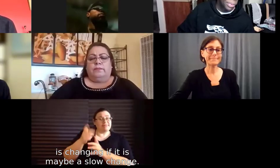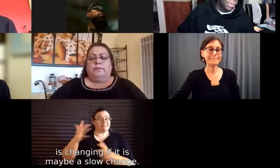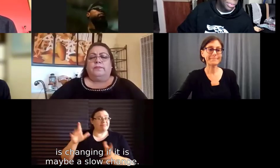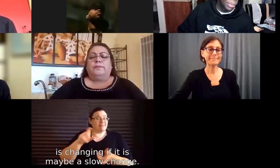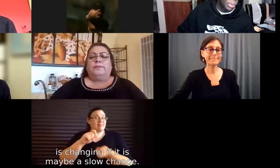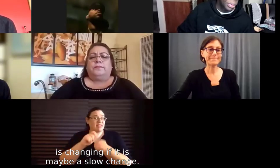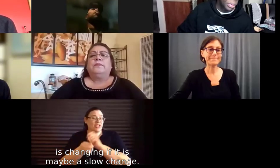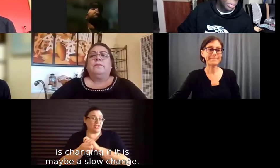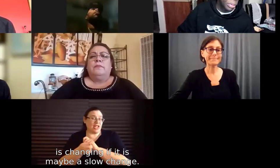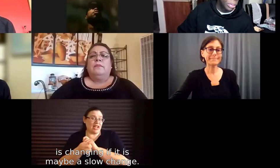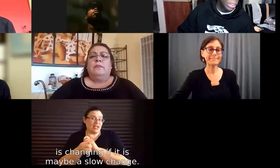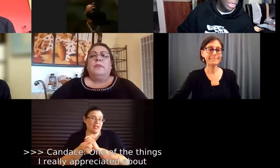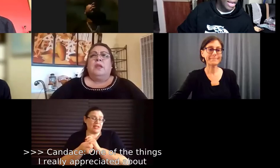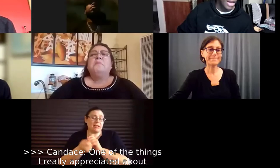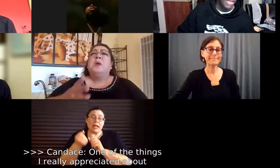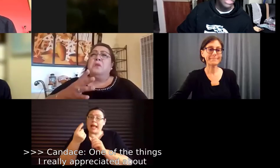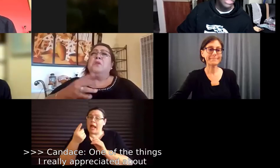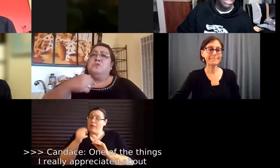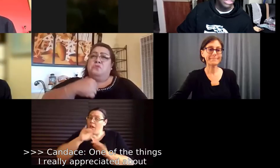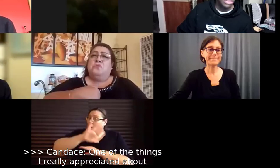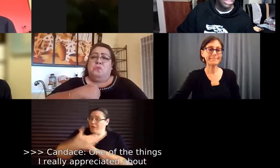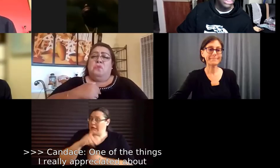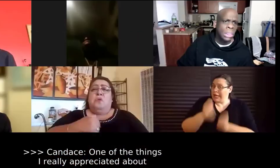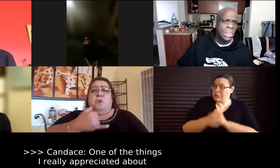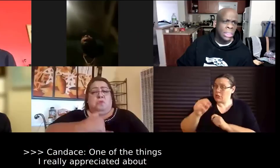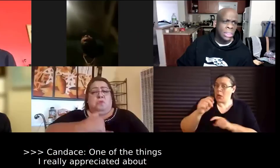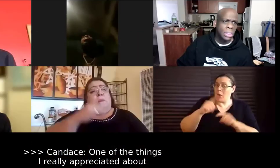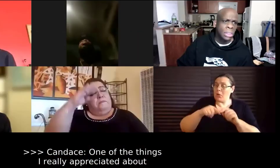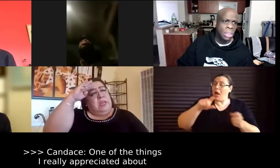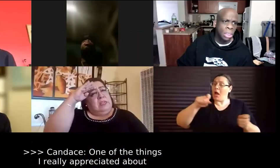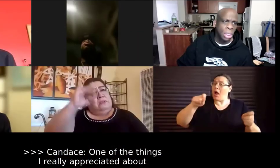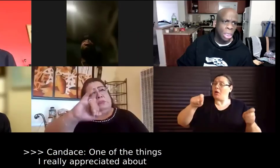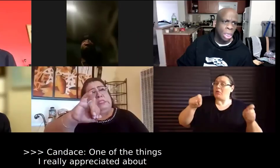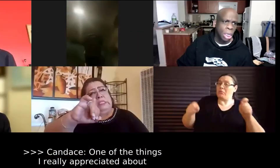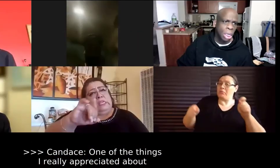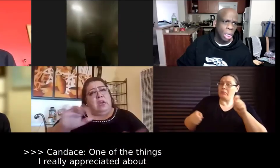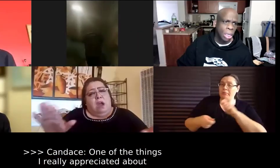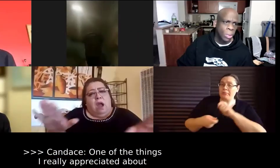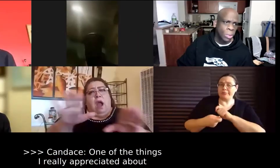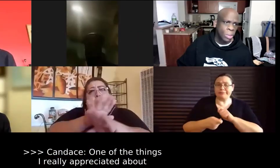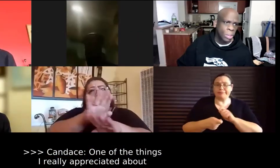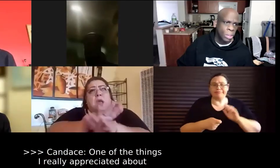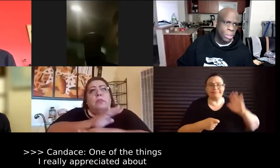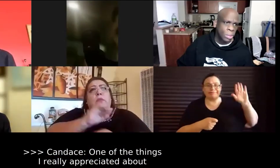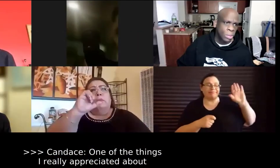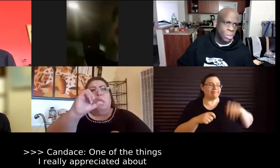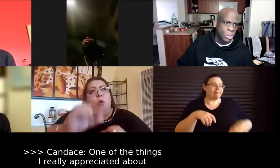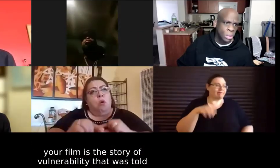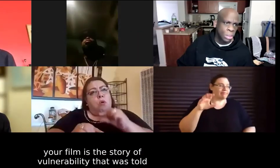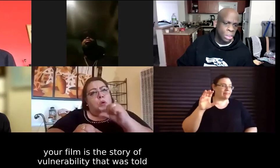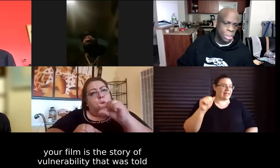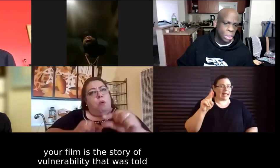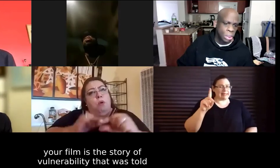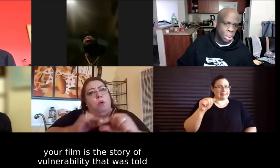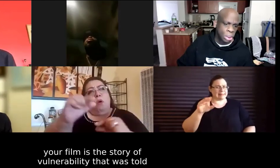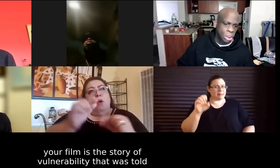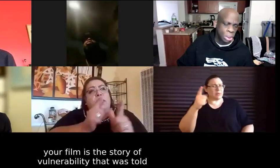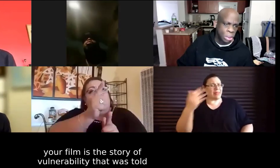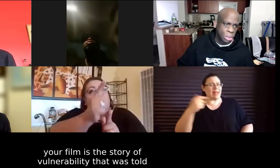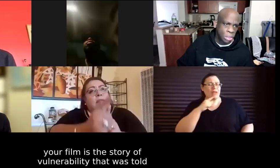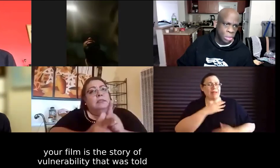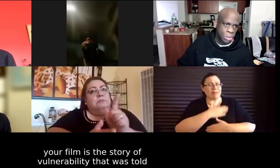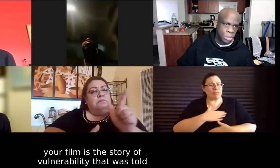if it's maybe a slow change you know one of the things i really appreciated about your film